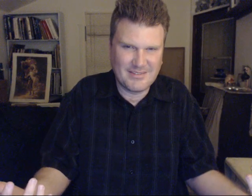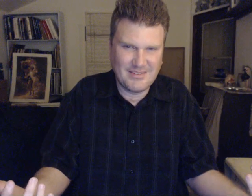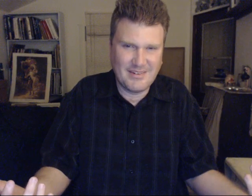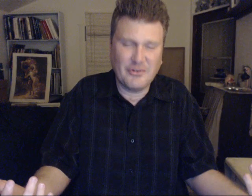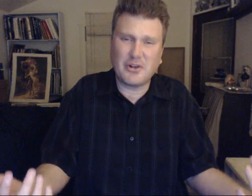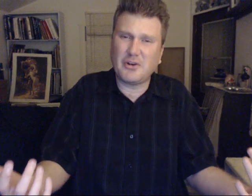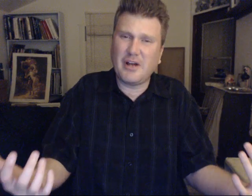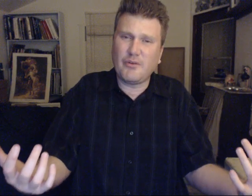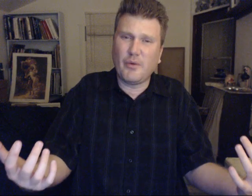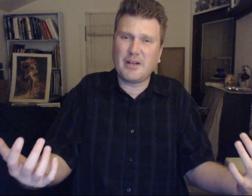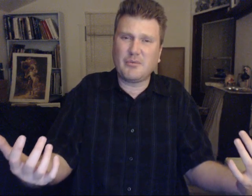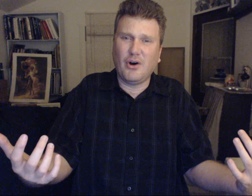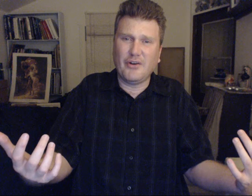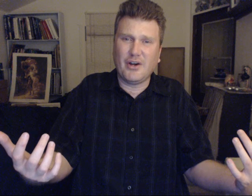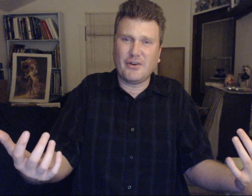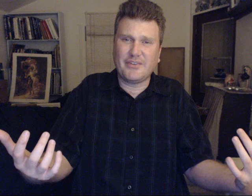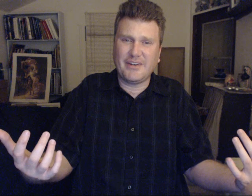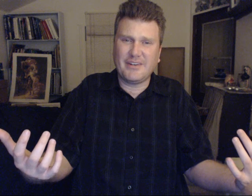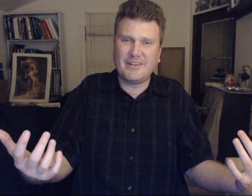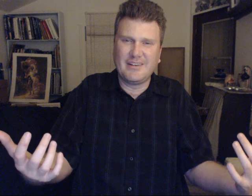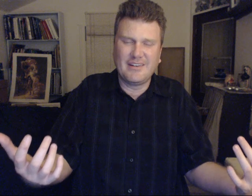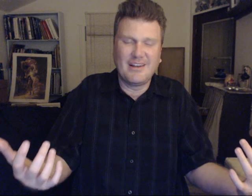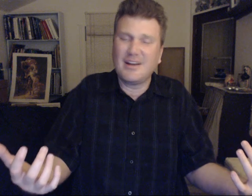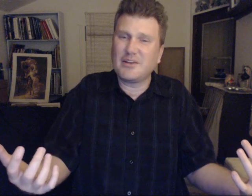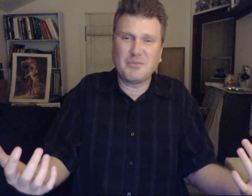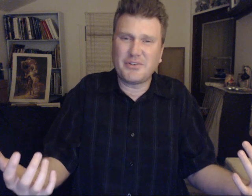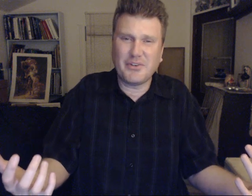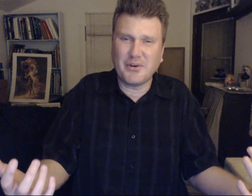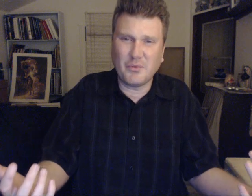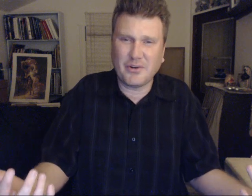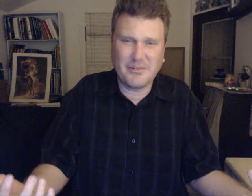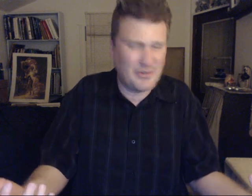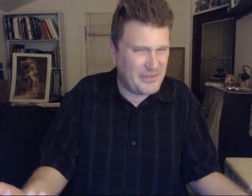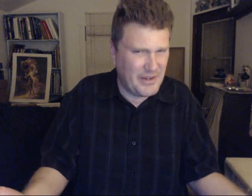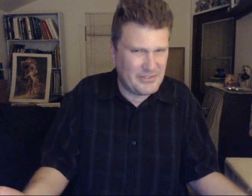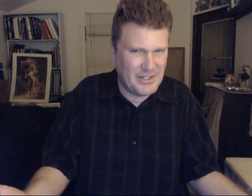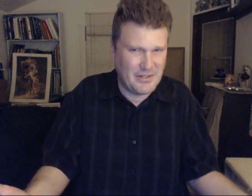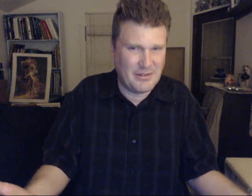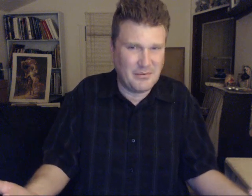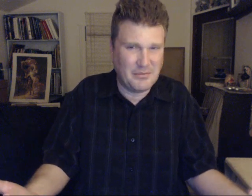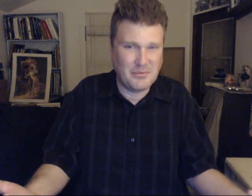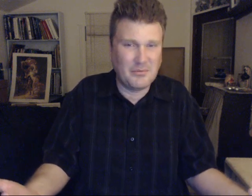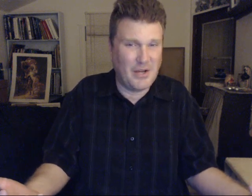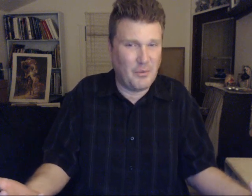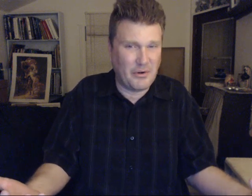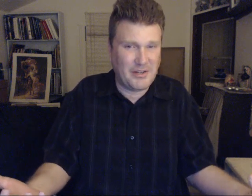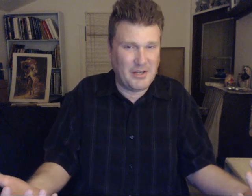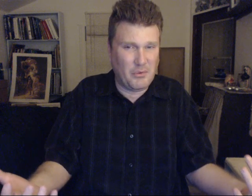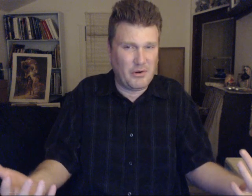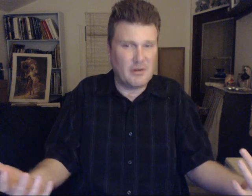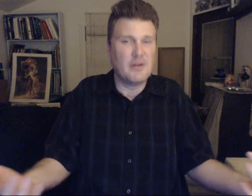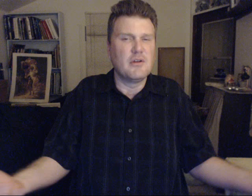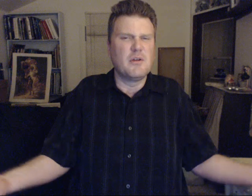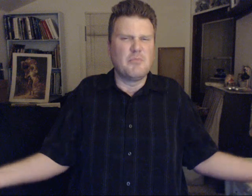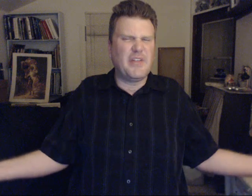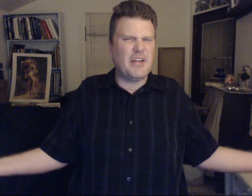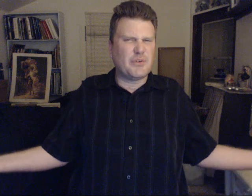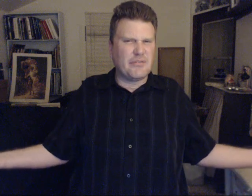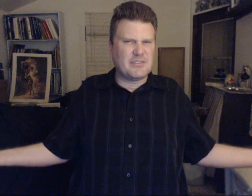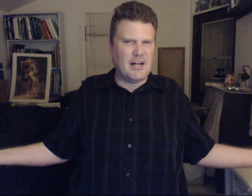But they're going to have a wake up call. Now aren't they? Because much of their work. What they have done. Will not work anymore. But that is over time.